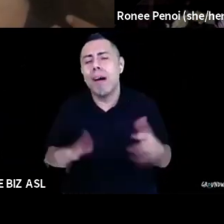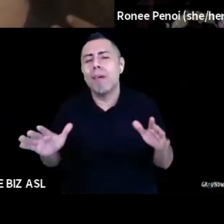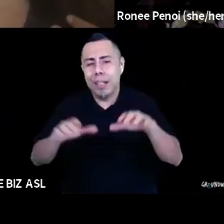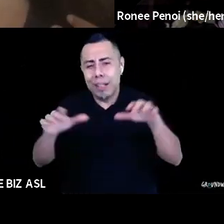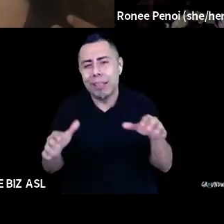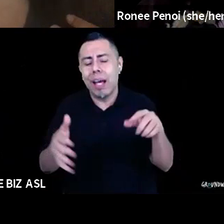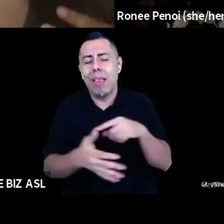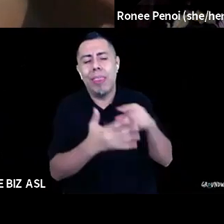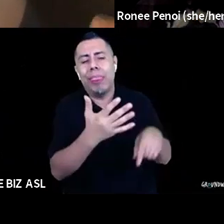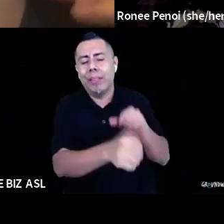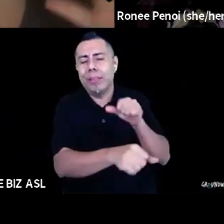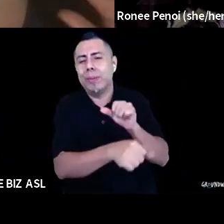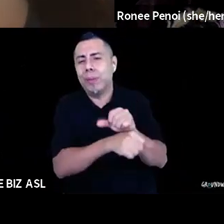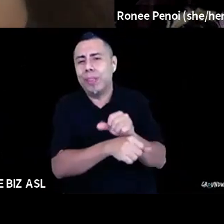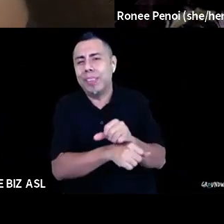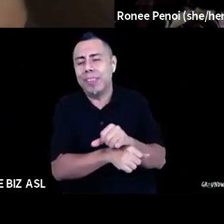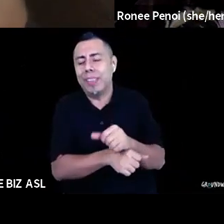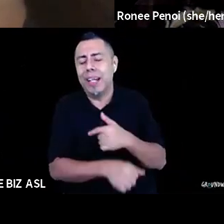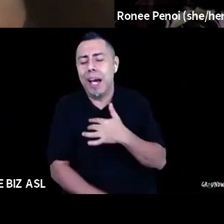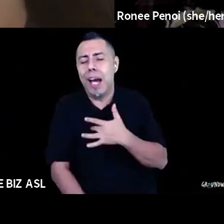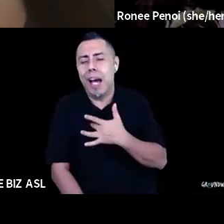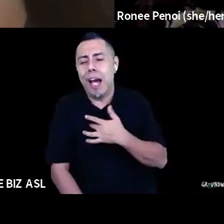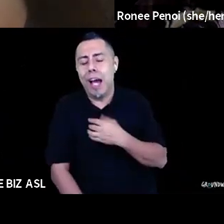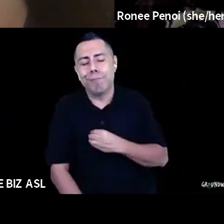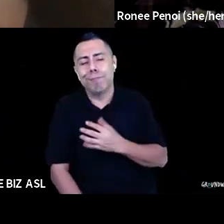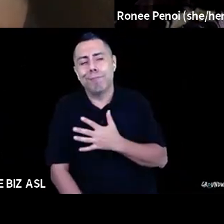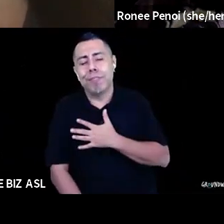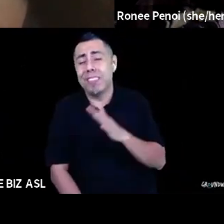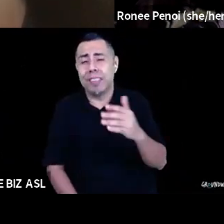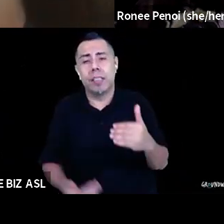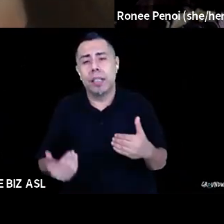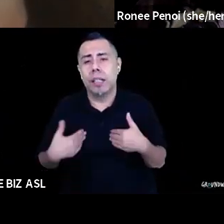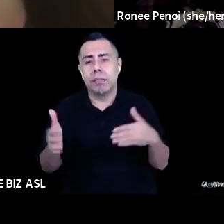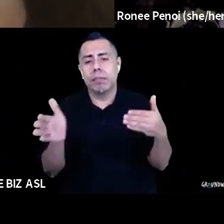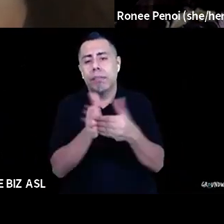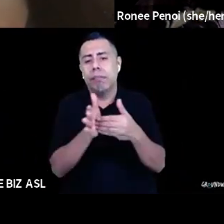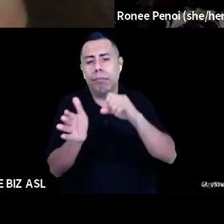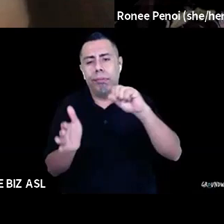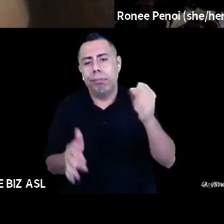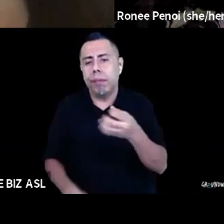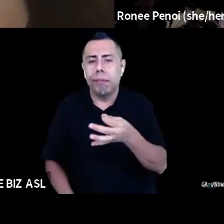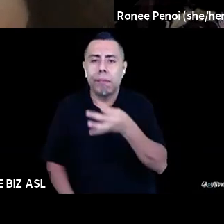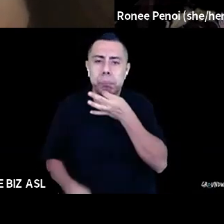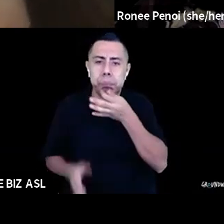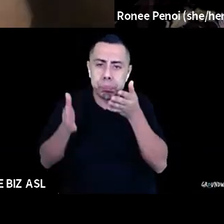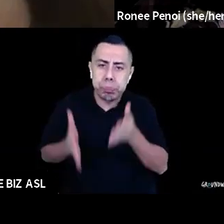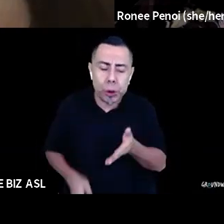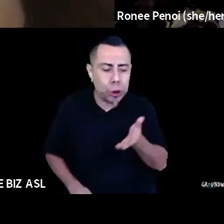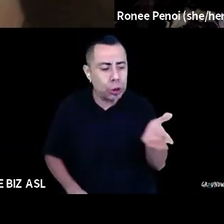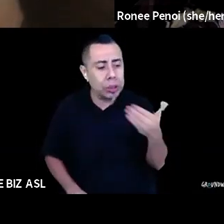there are myriads of experts of indigenous people of black people of disabled people who've